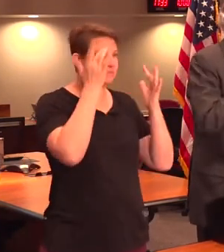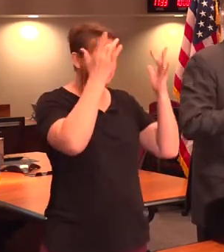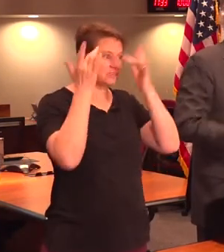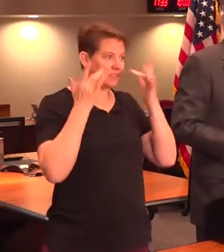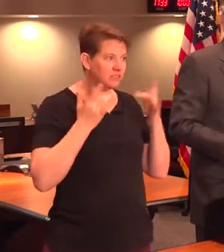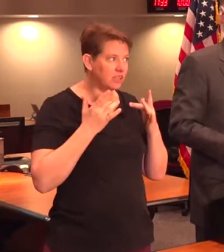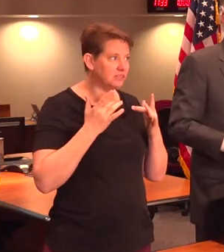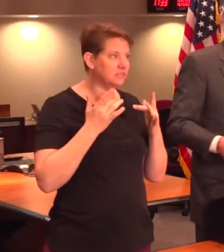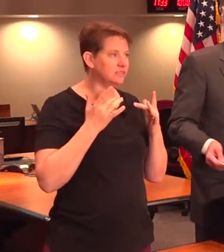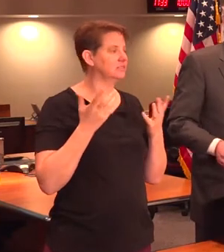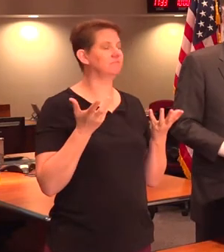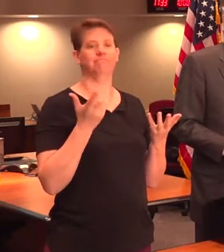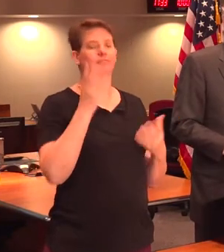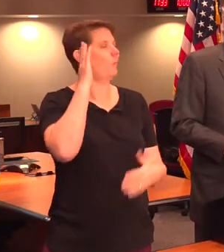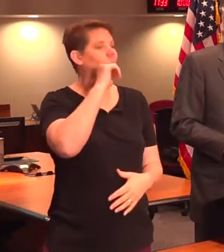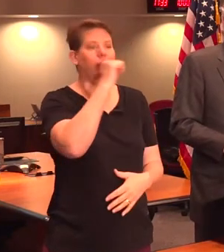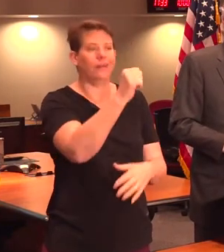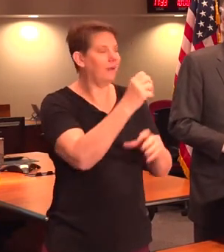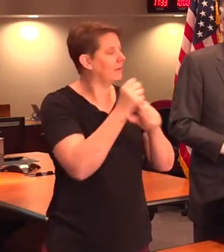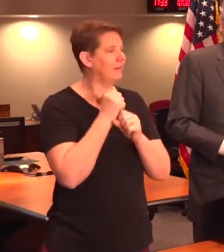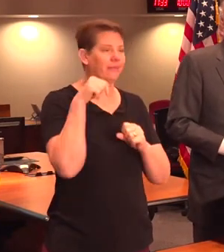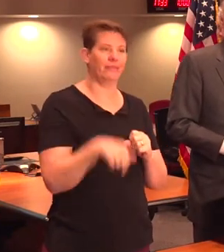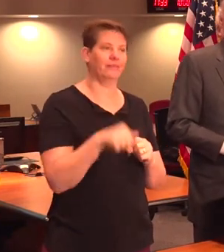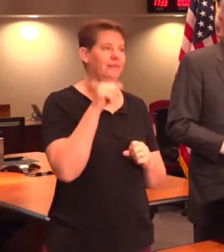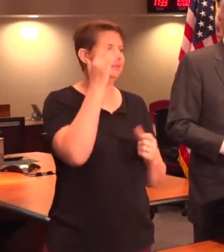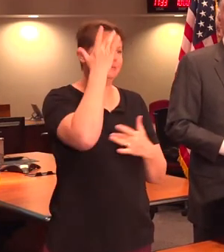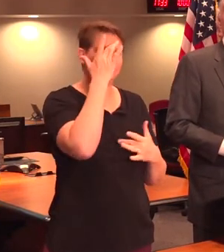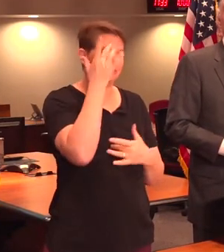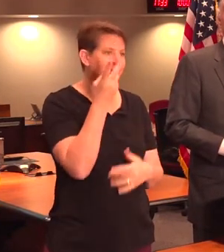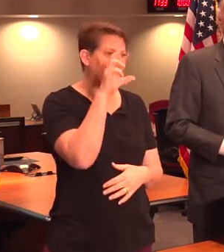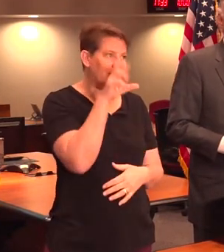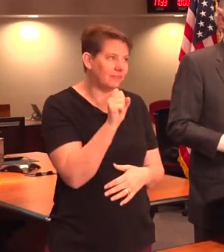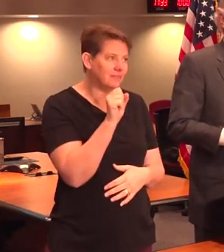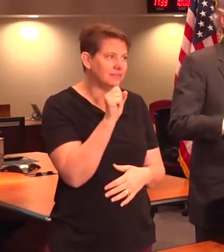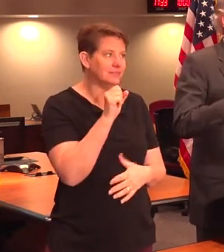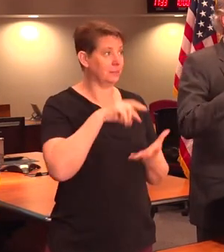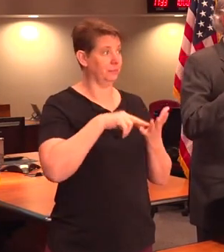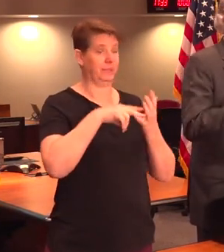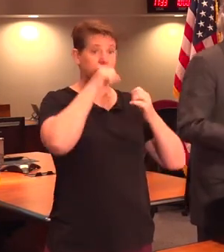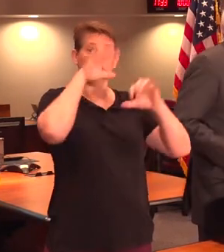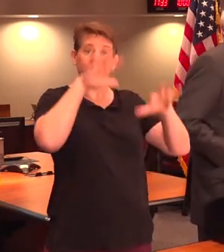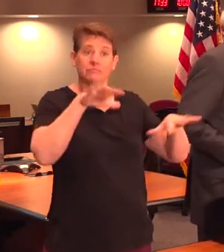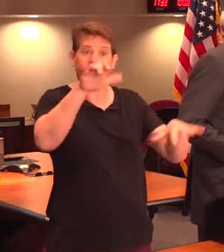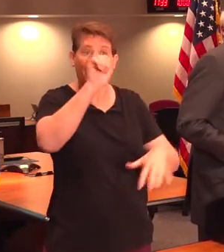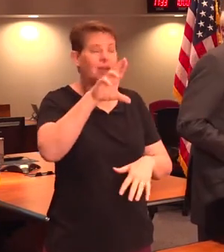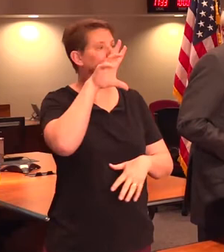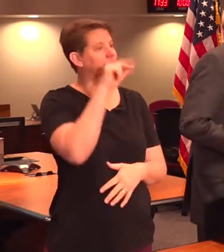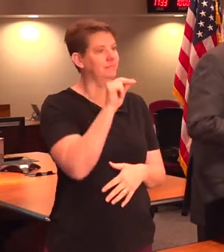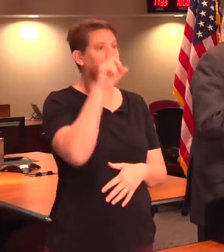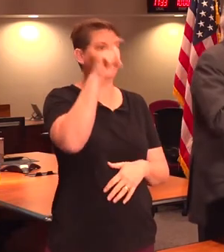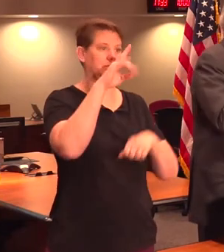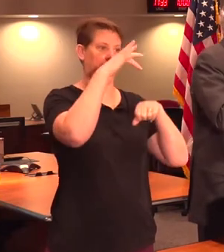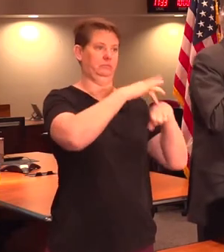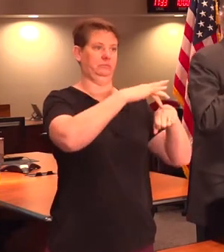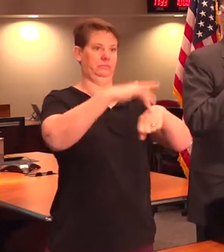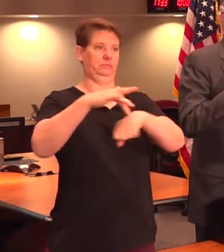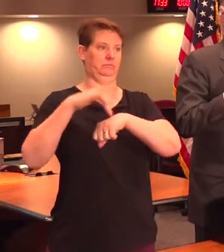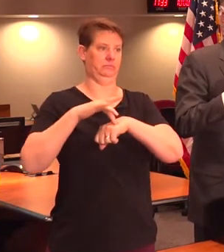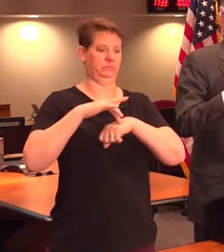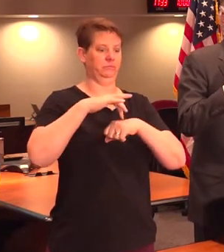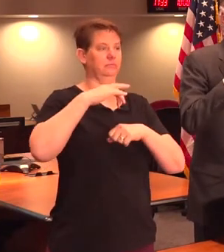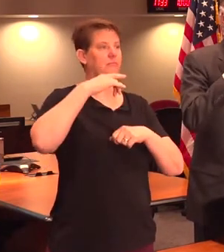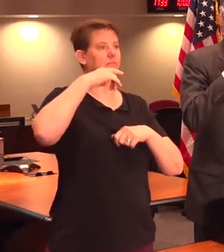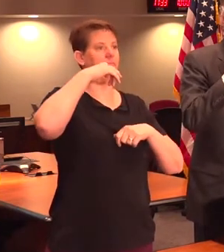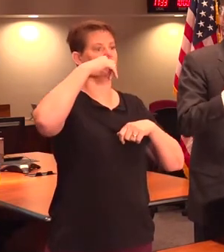eye or rubbed their nose, you're not going to get this virus. It is not airborne. It is transferred by contact. It is in droplets.